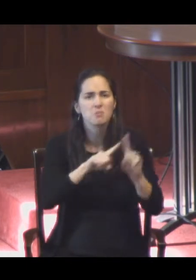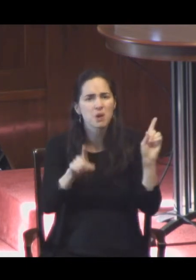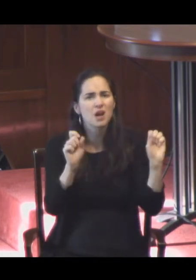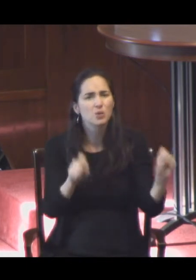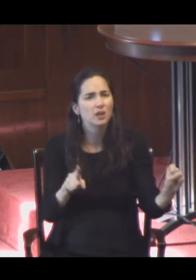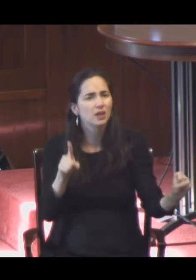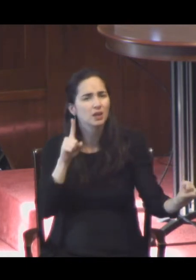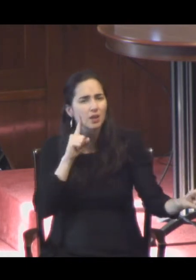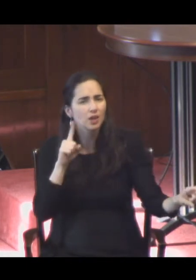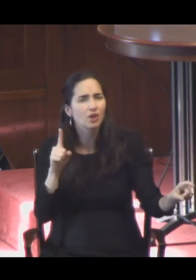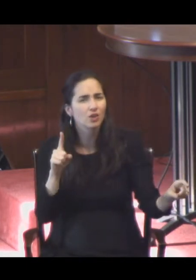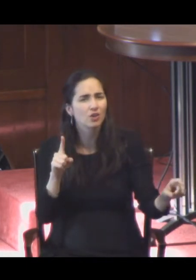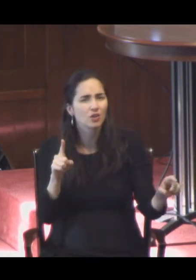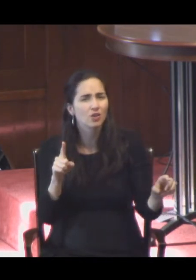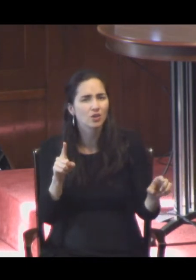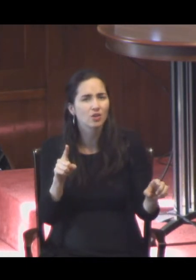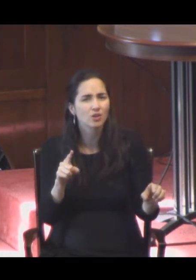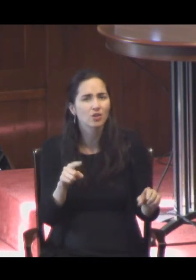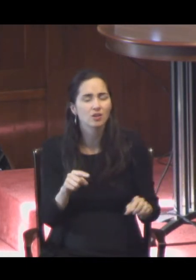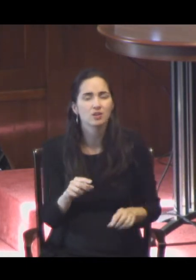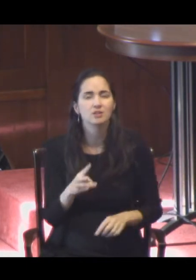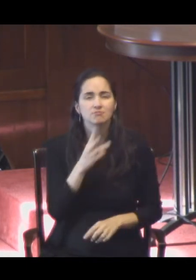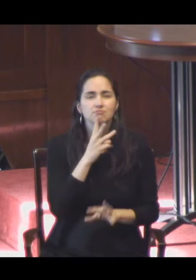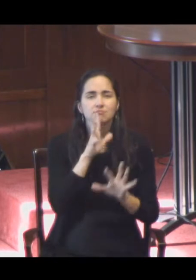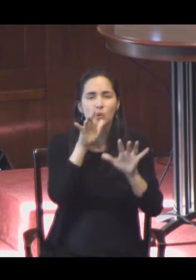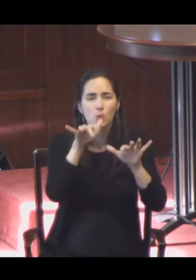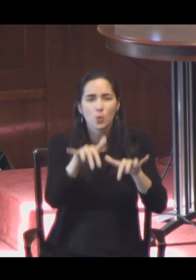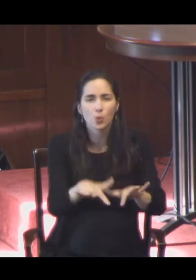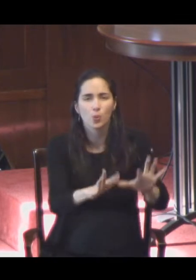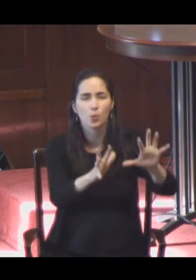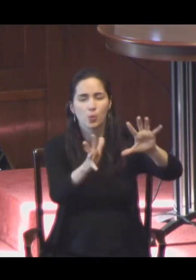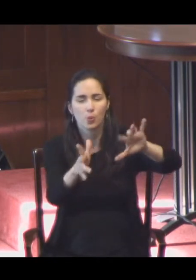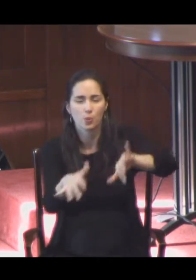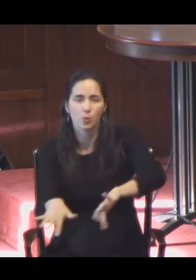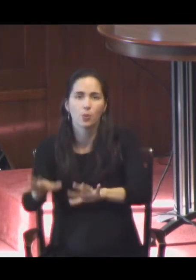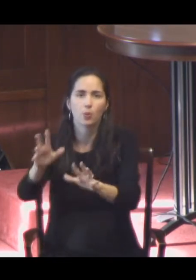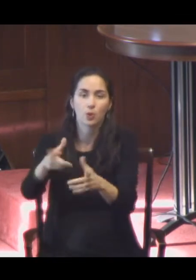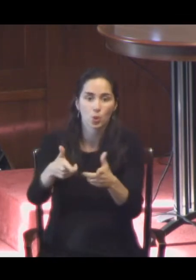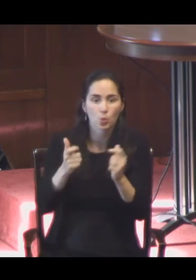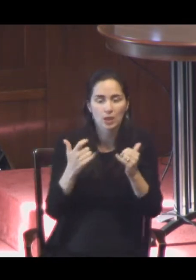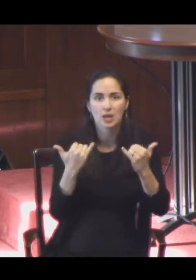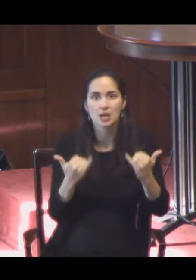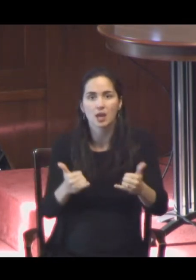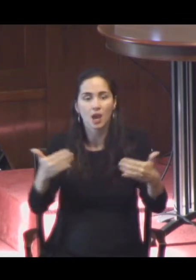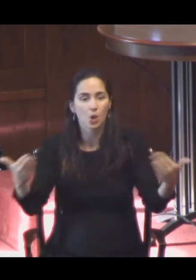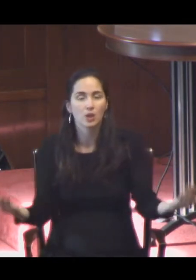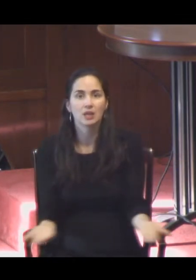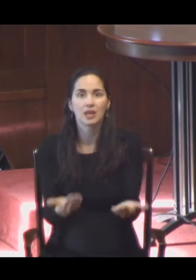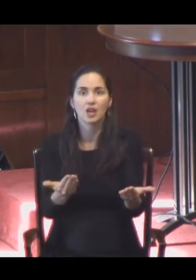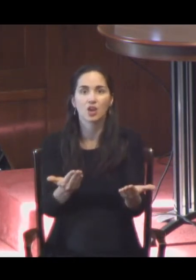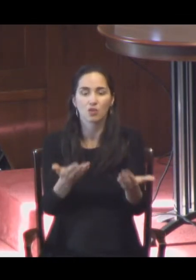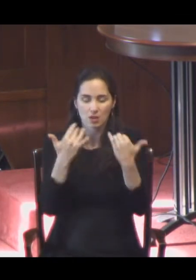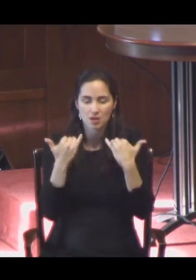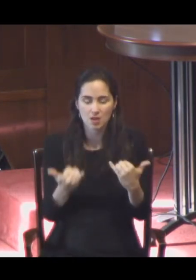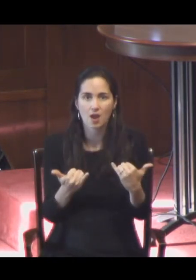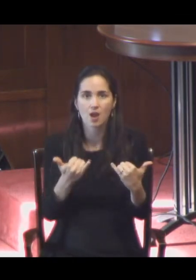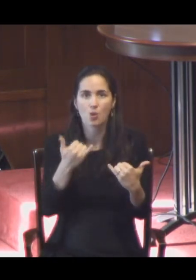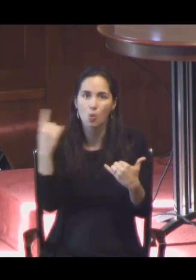waves of the sea. Quick, now, here, now, always, a condition of